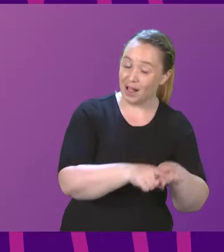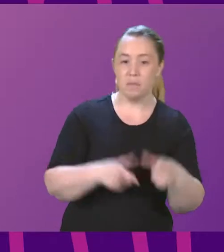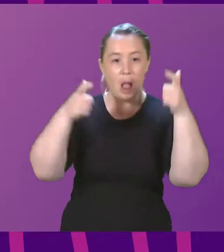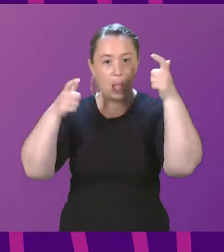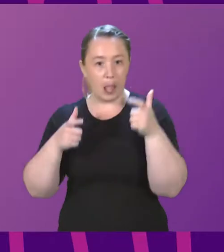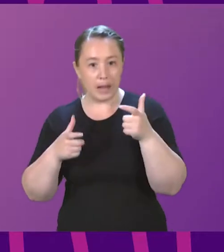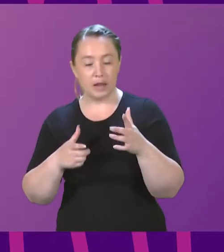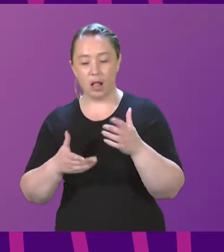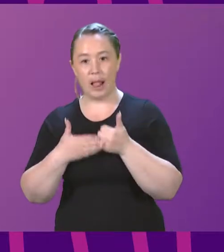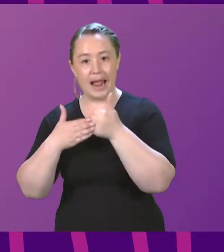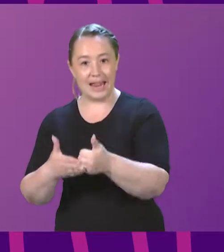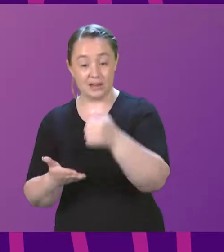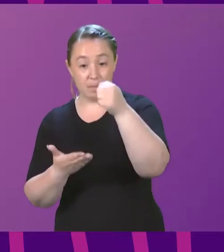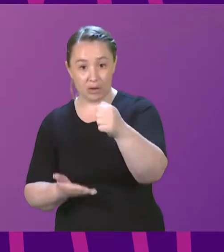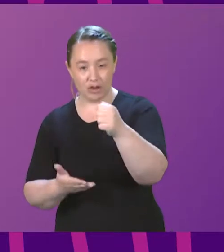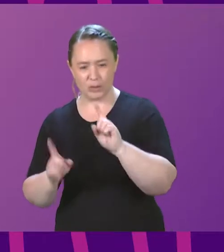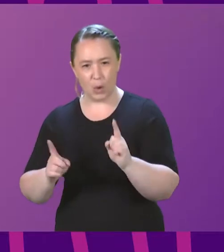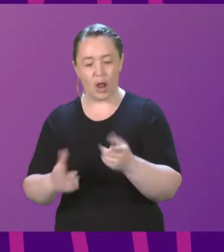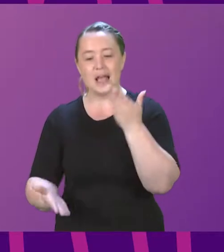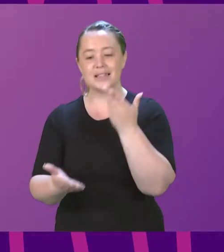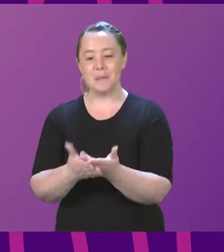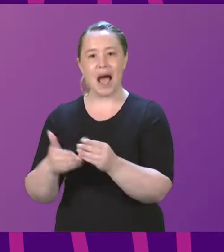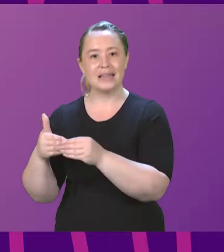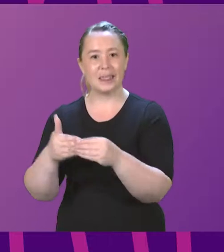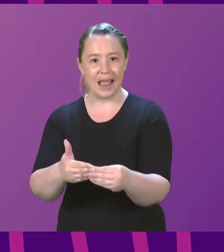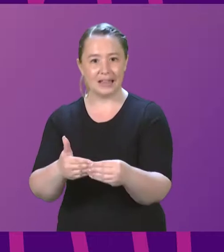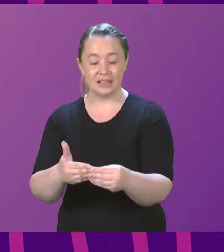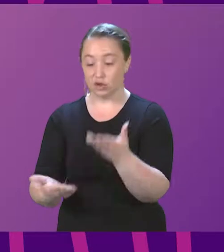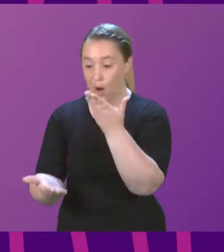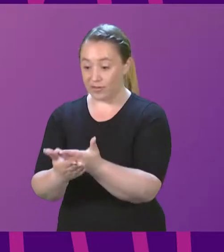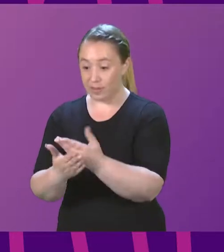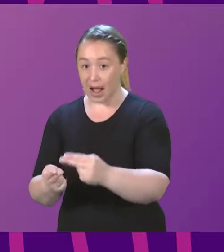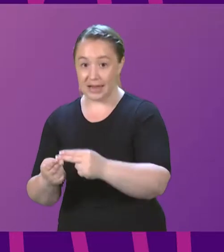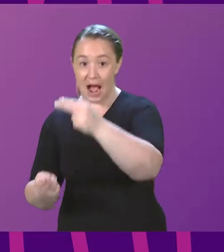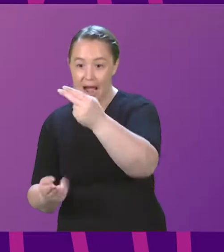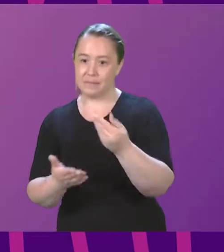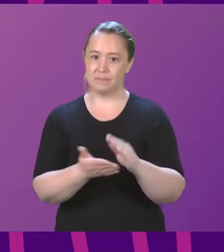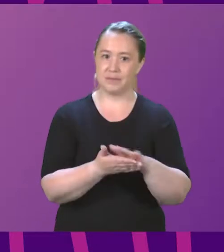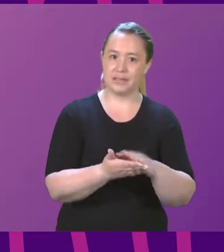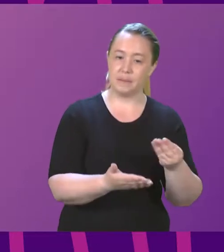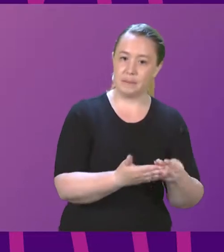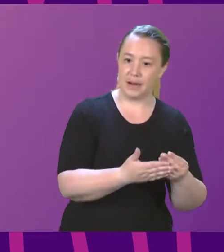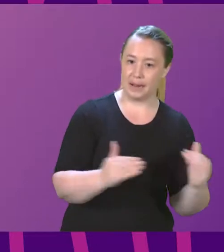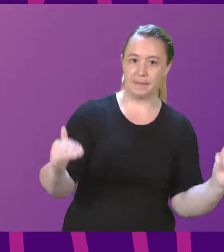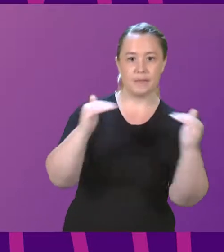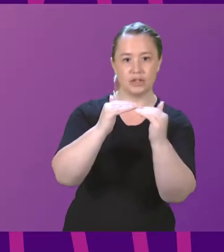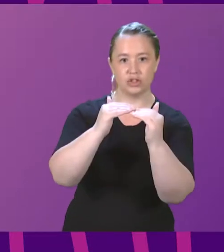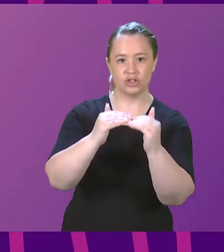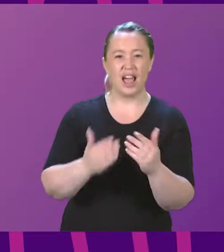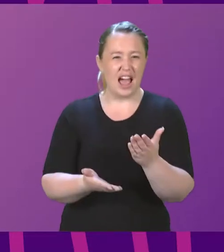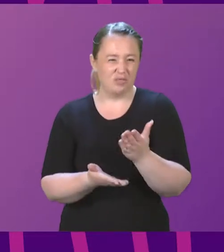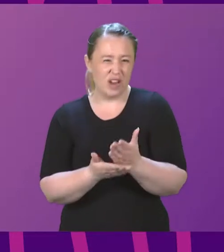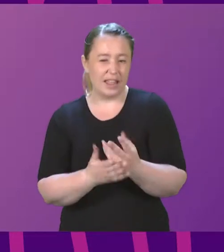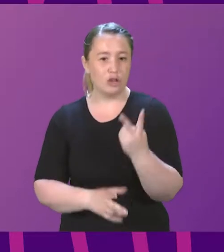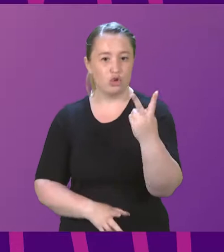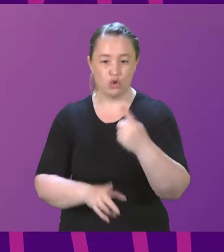budget is a demand-led budget. And so it reflects the work that has been done, usually up to about two years before that. So